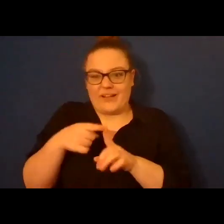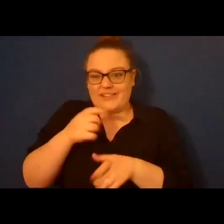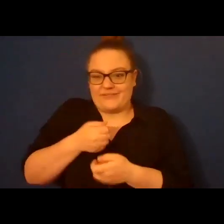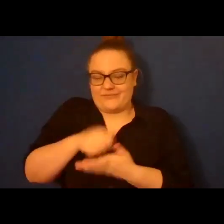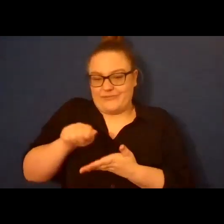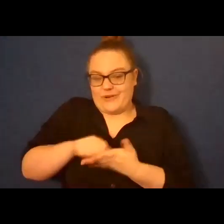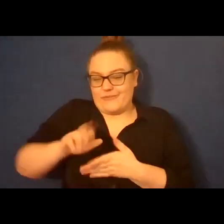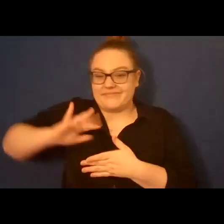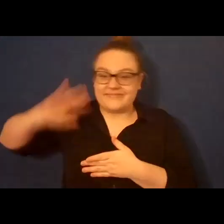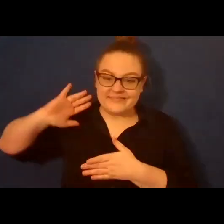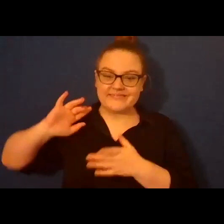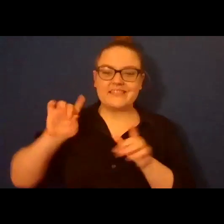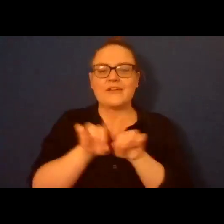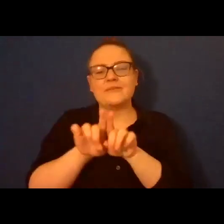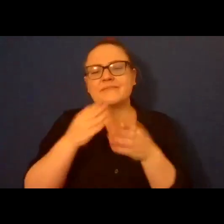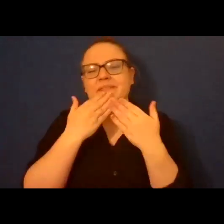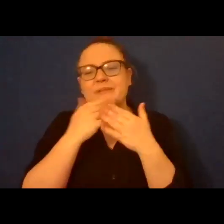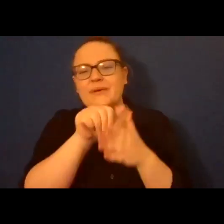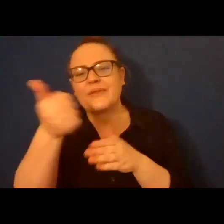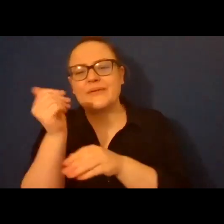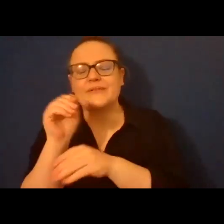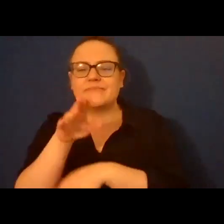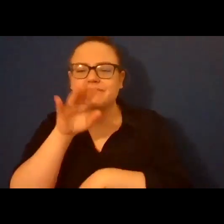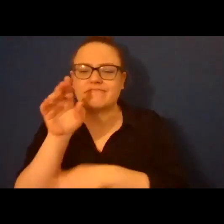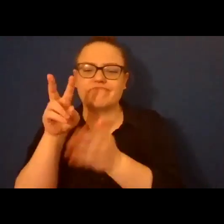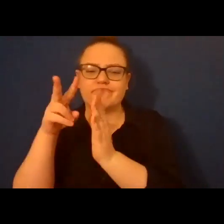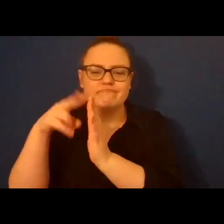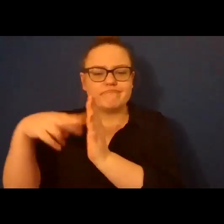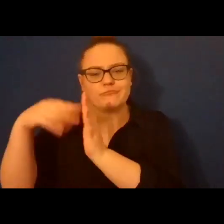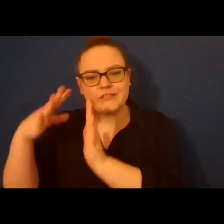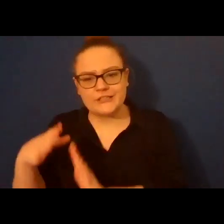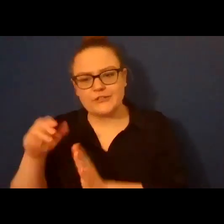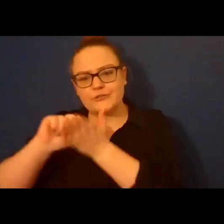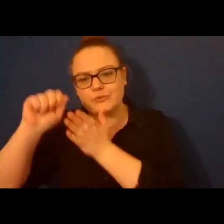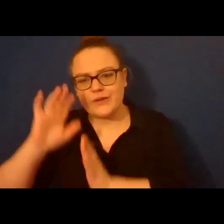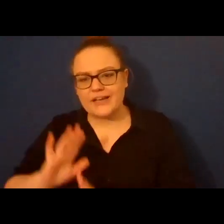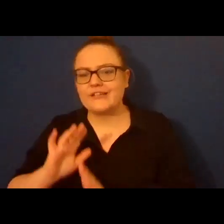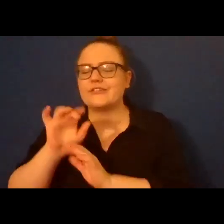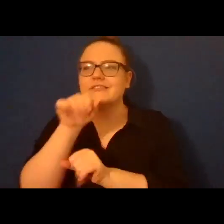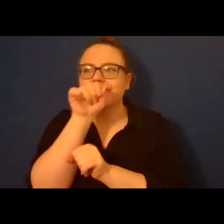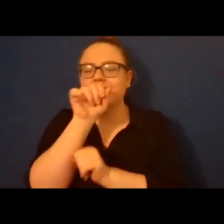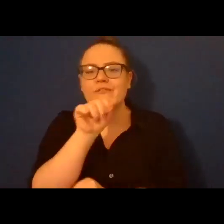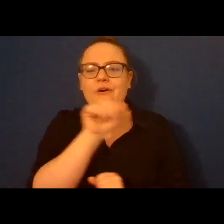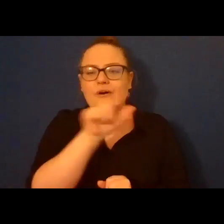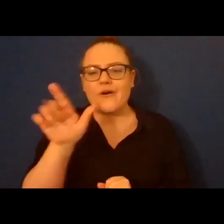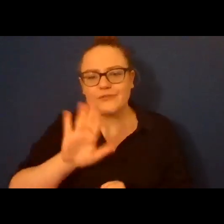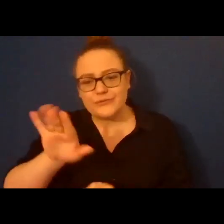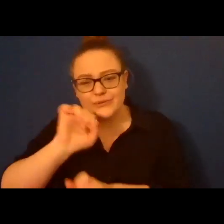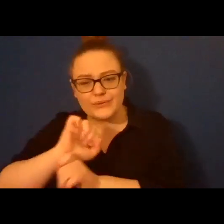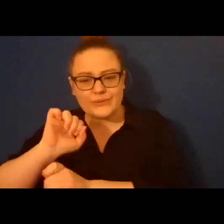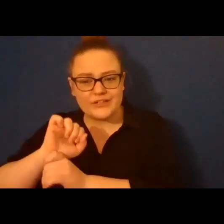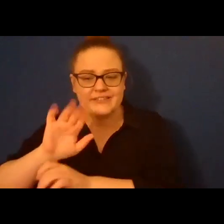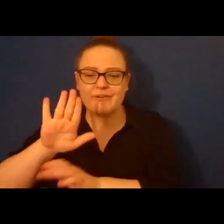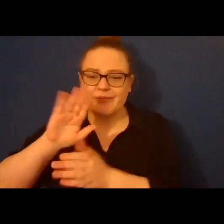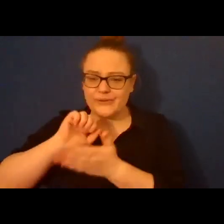And thank you to the to the readers here too. I love all of you and I love all of your work. I was just looking I just looked at that